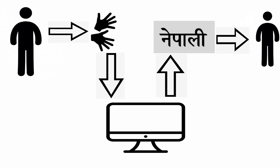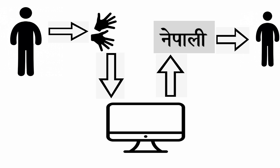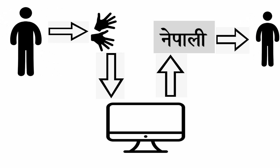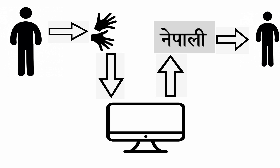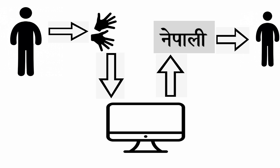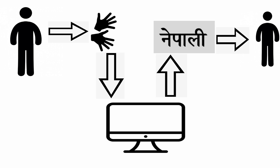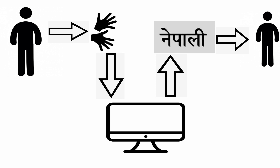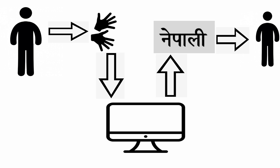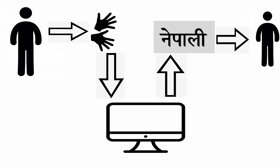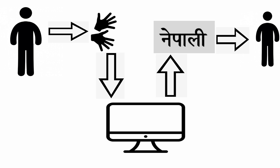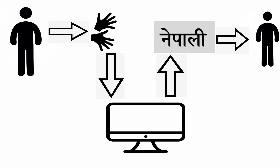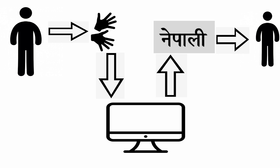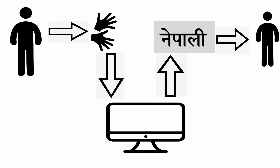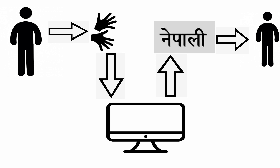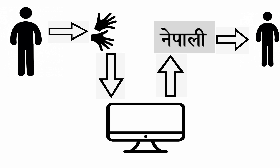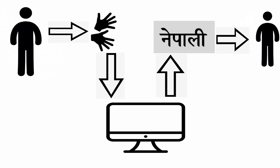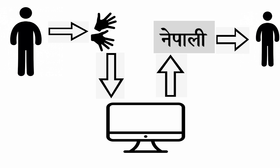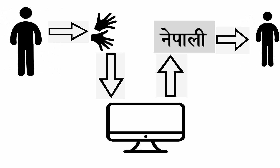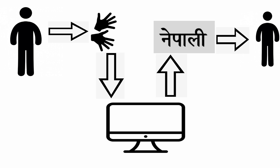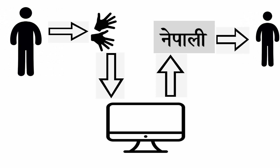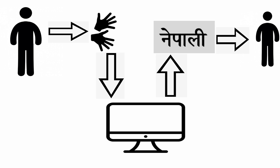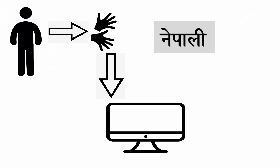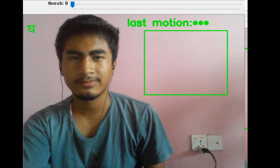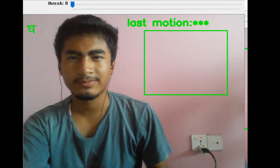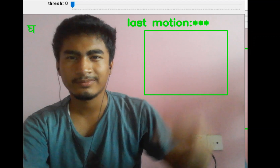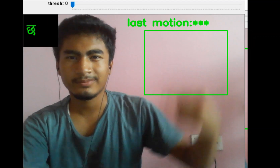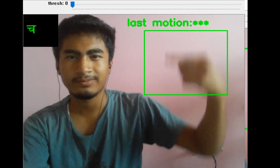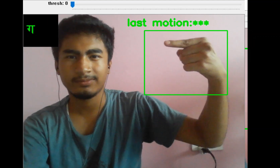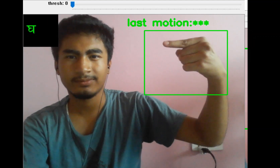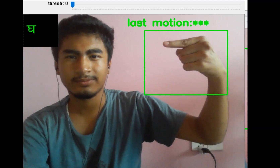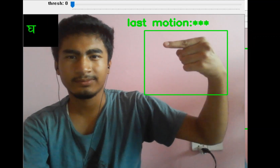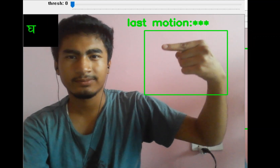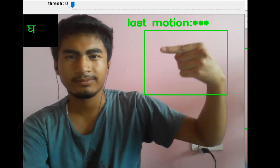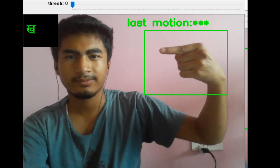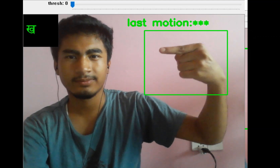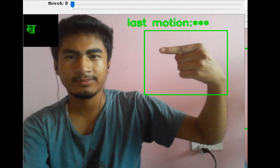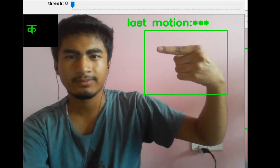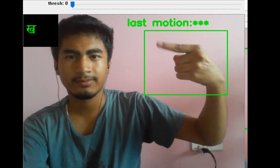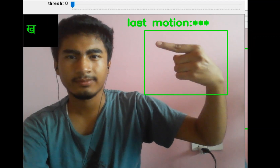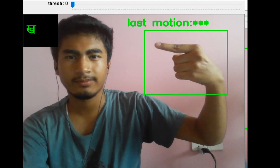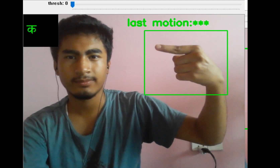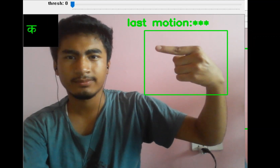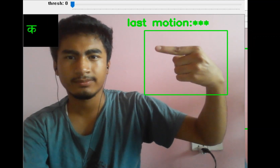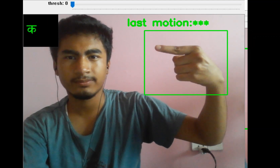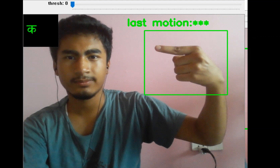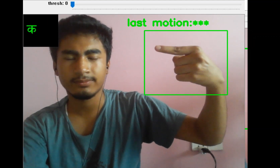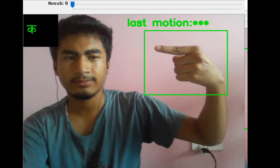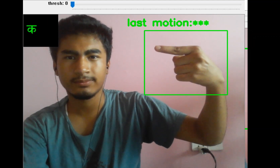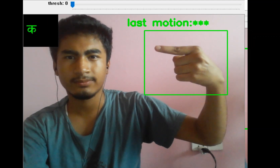with sign language now let us look at the actual demonstration of our project the green box on the screen is known as field of